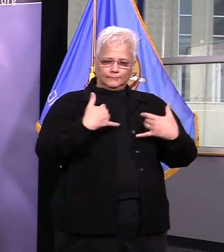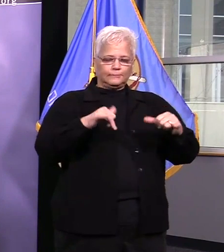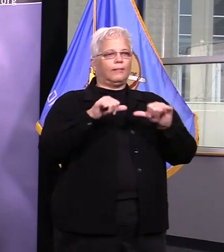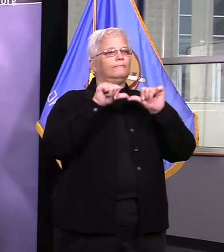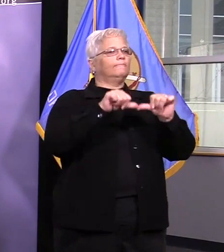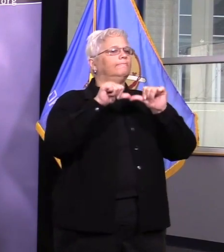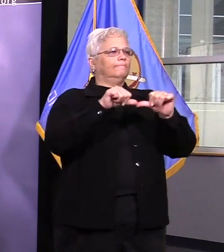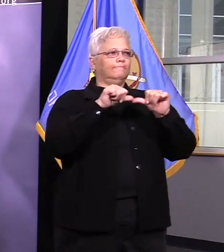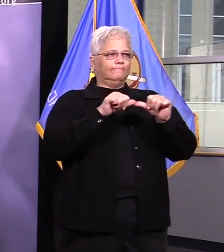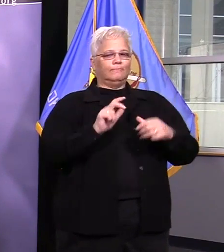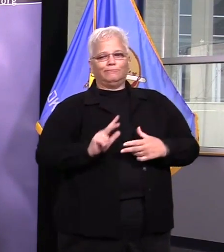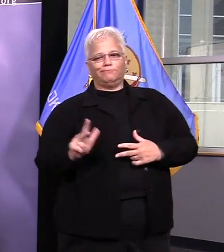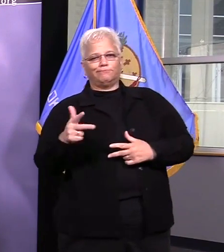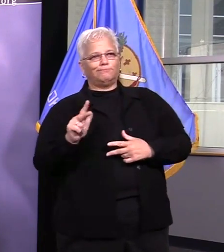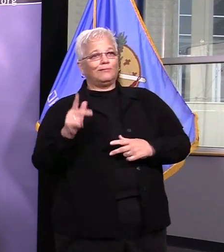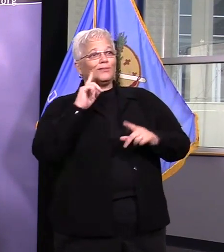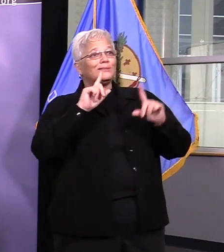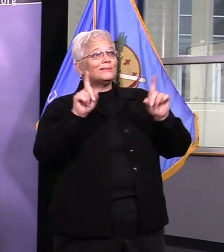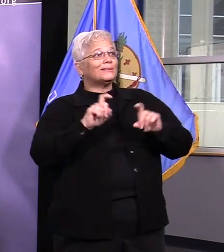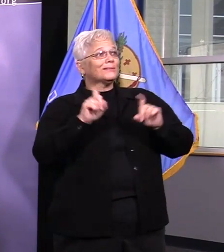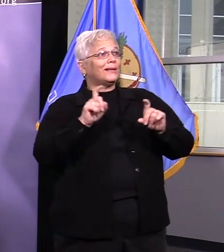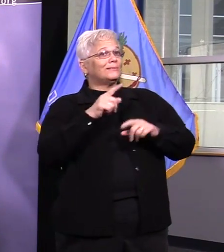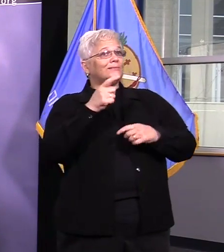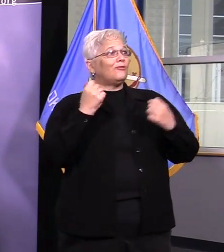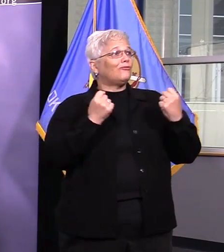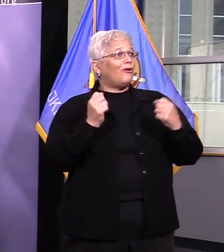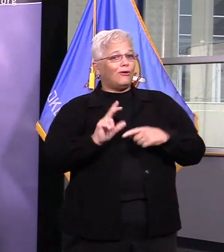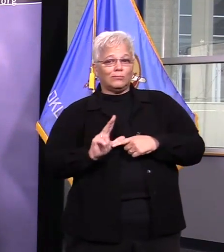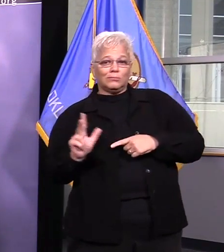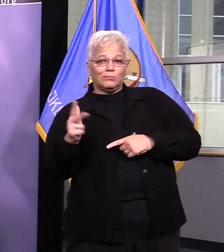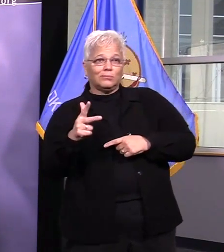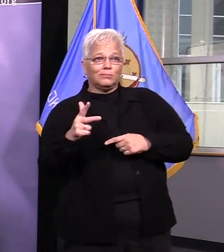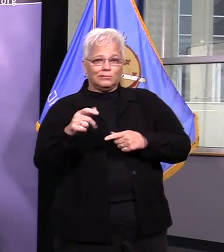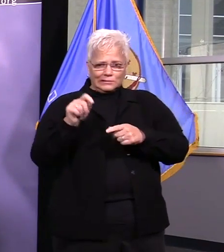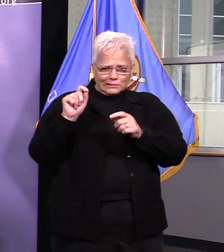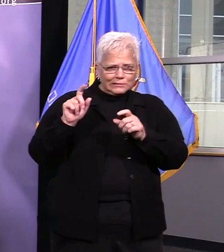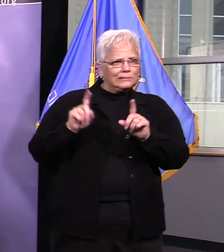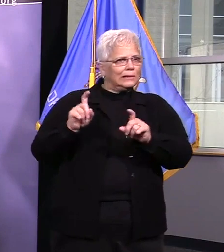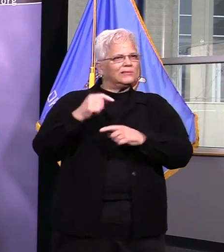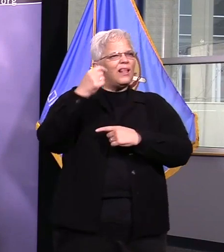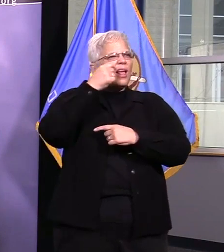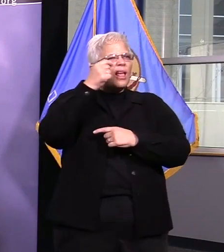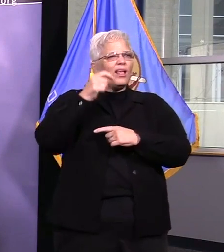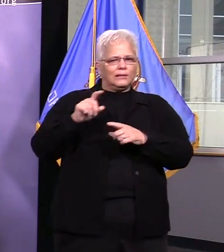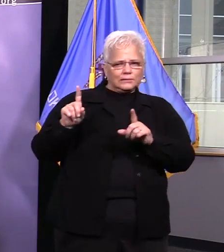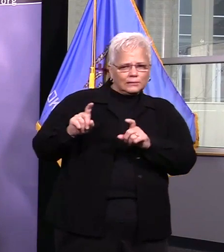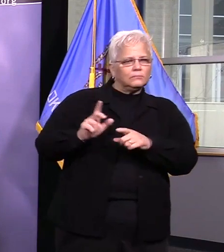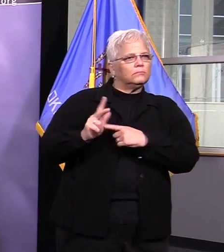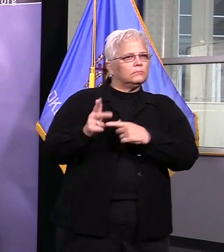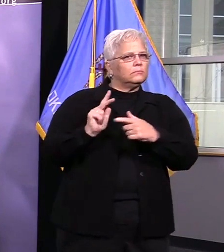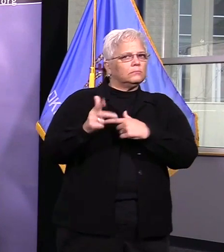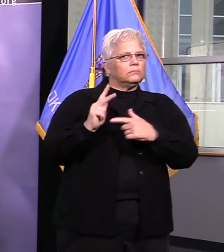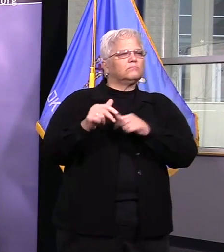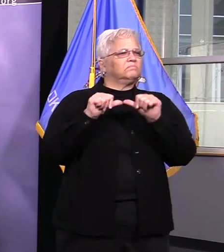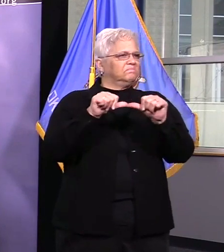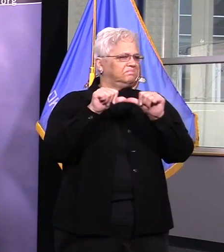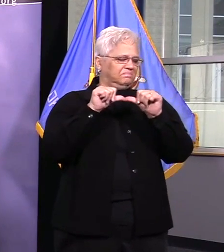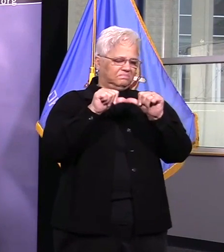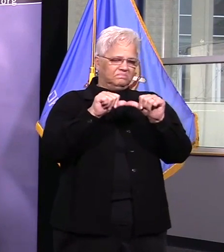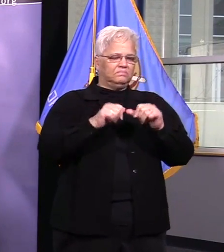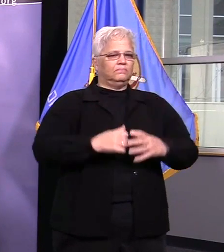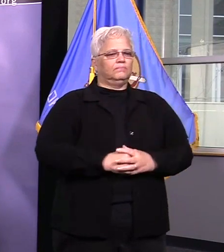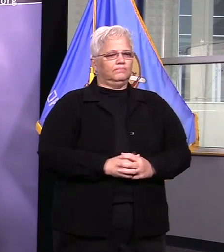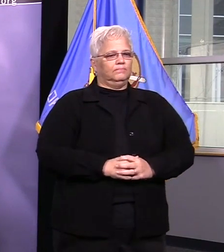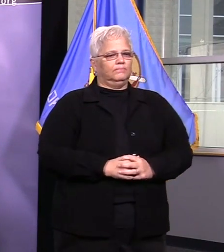location by appointment only. We remind everyone as resources remain limited at our department, if you have